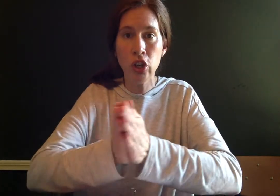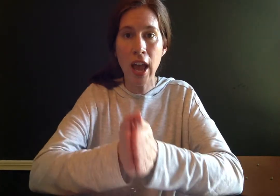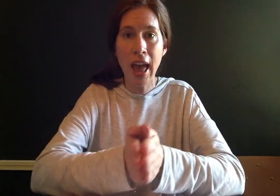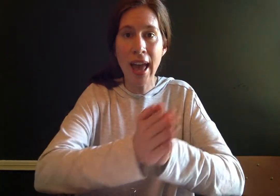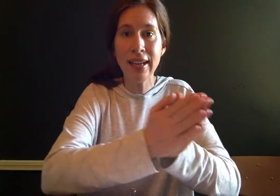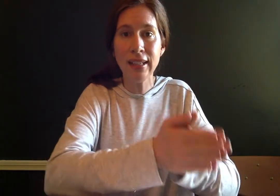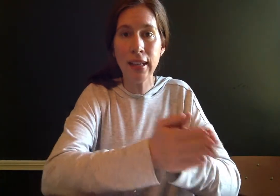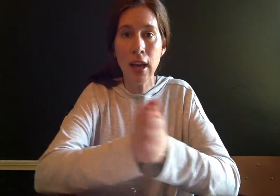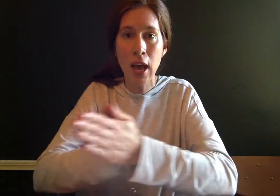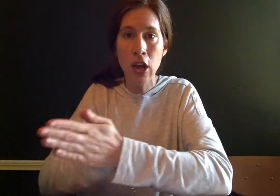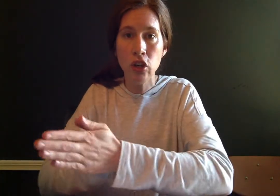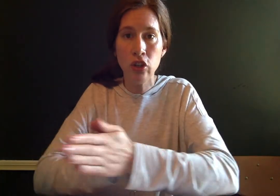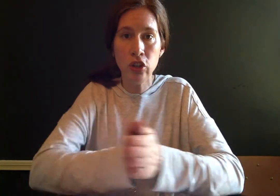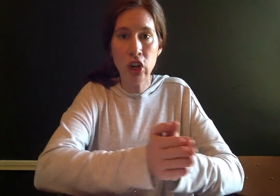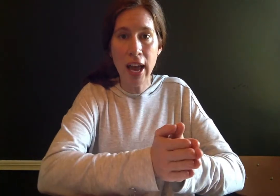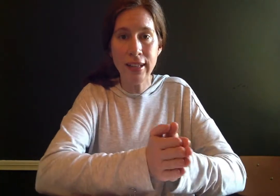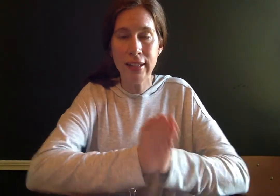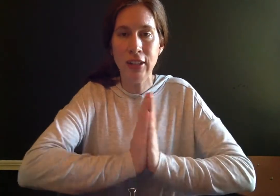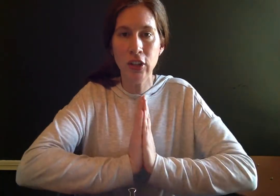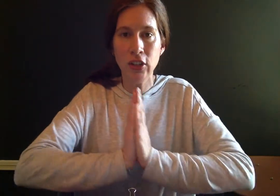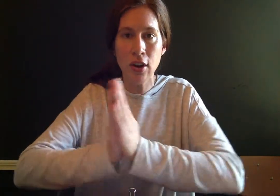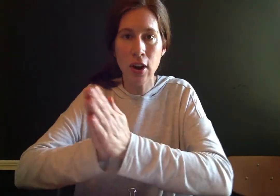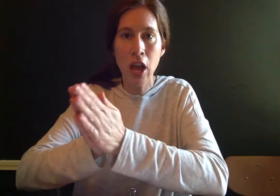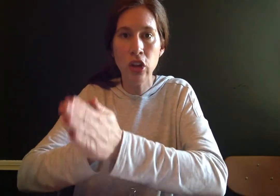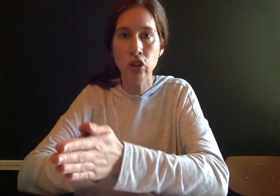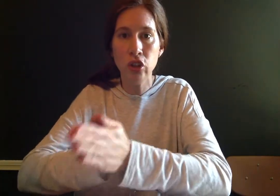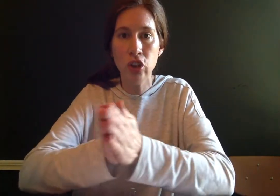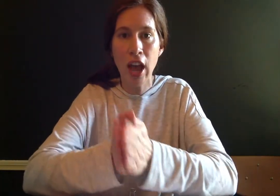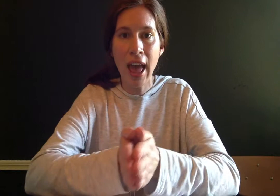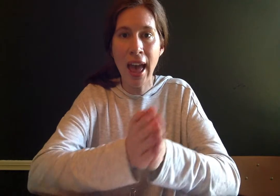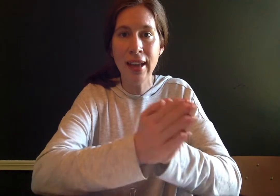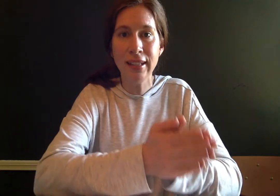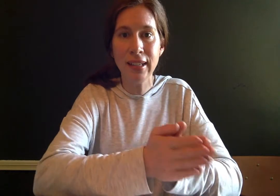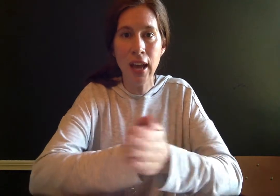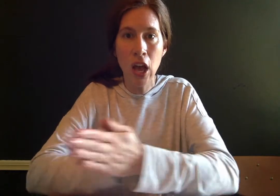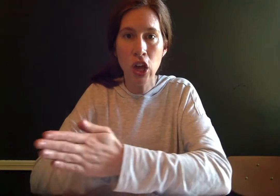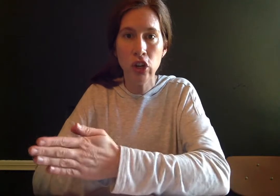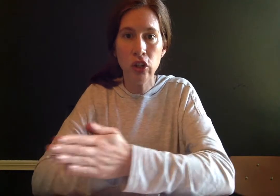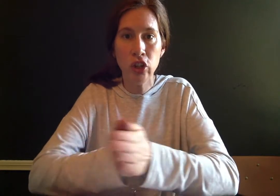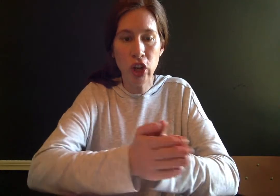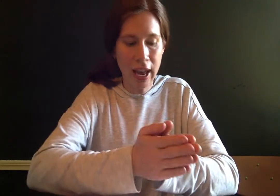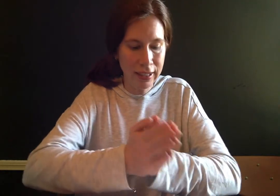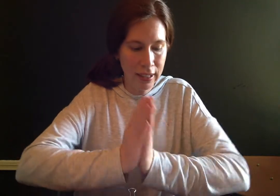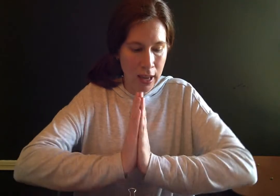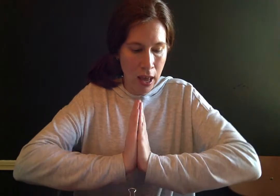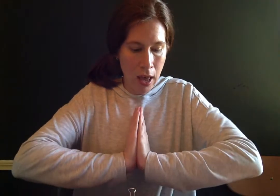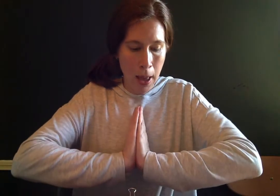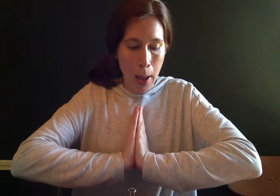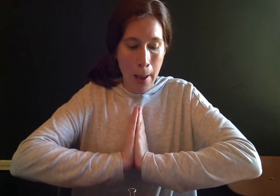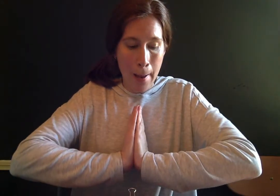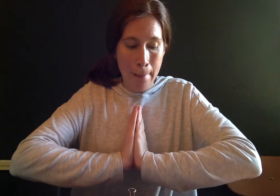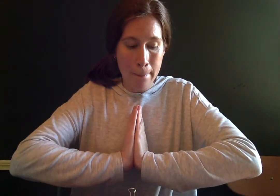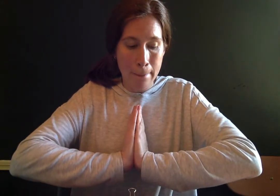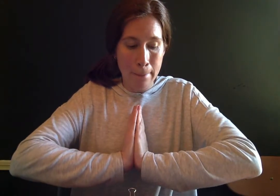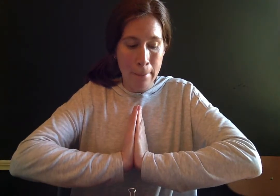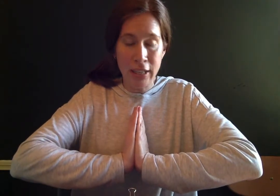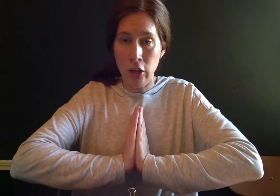E T. Jet. Your turn. J E T. Jet. My turn.